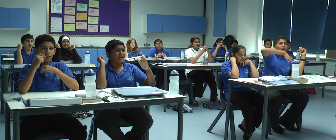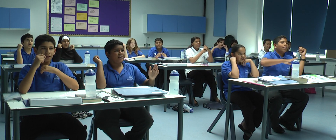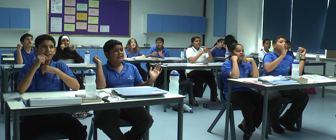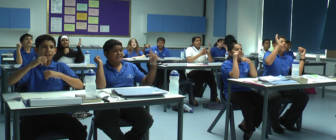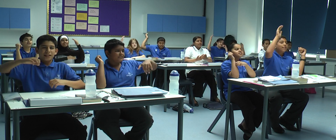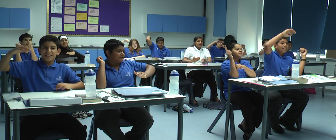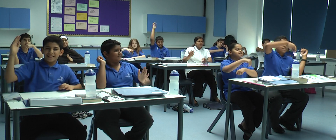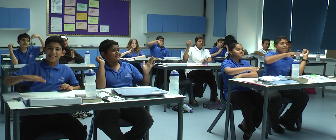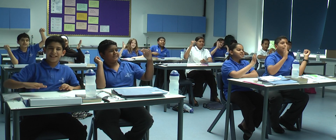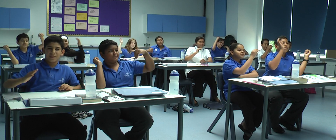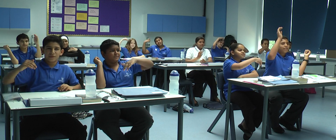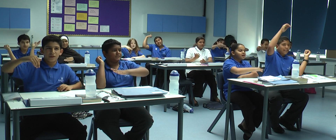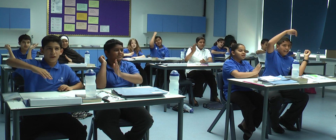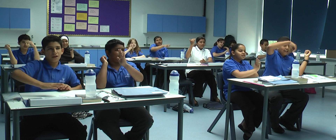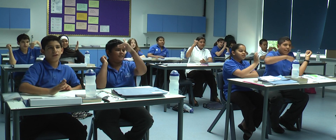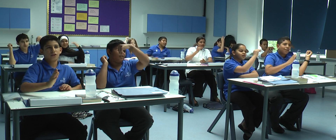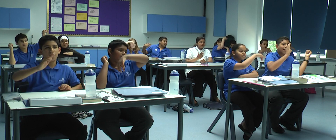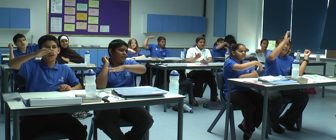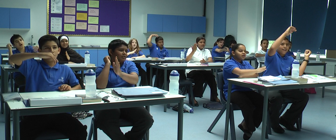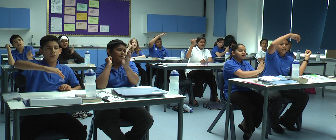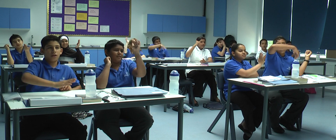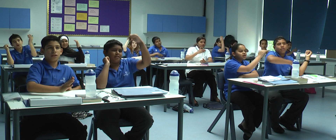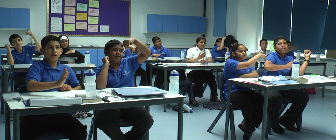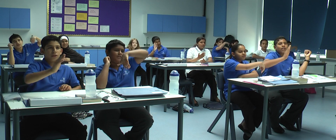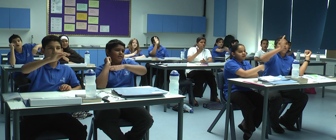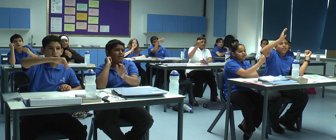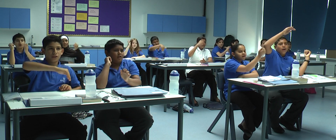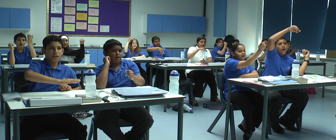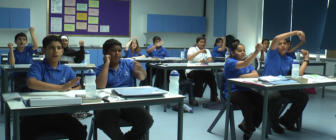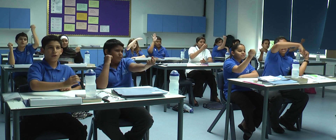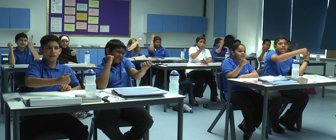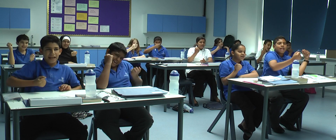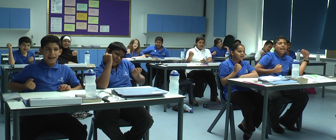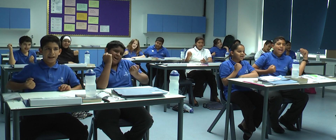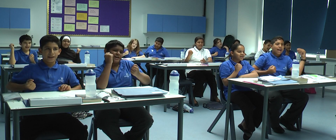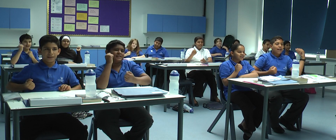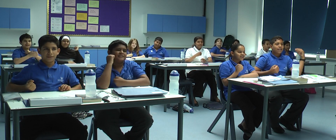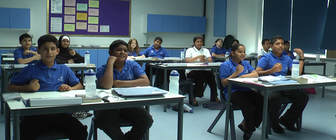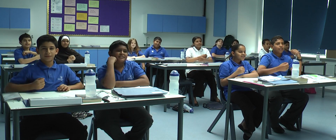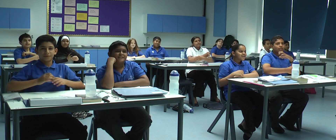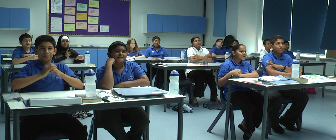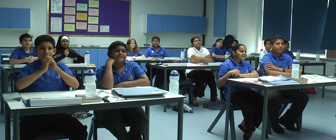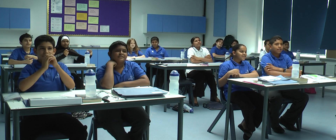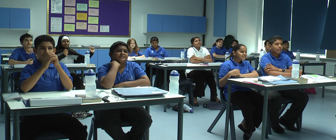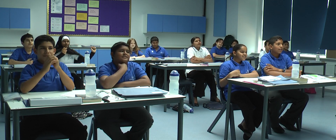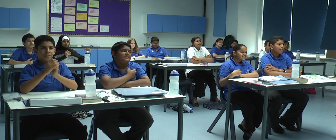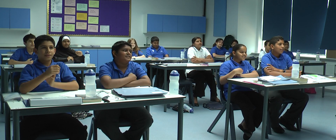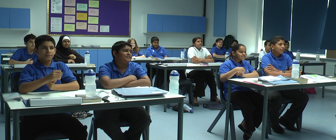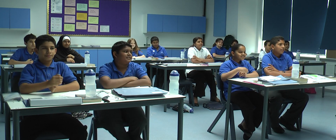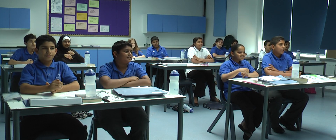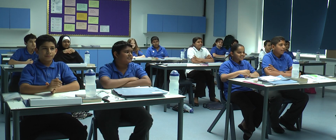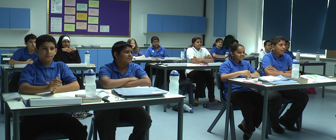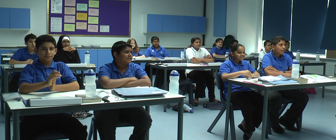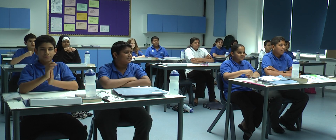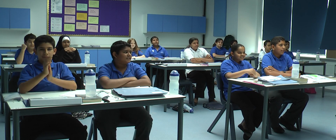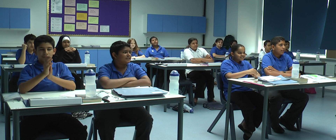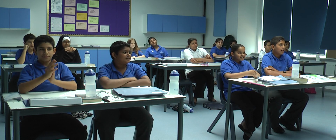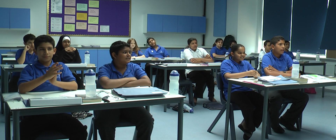-huh. This team is going on, going on, oh yeah. Yeah. Team, team, good as go. Let me see your